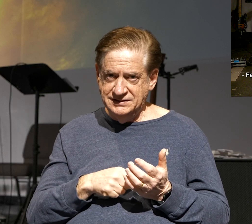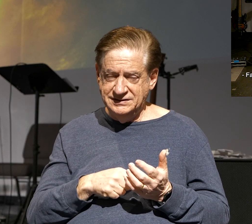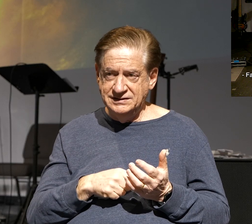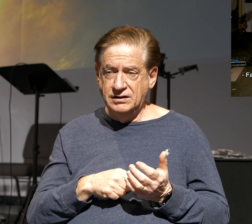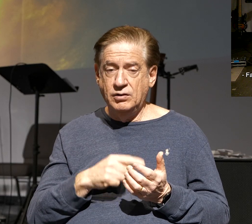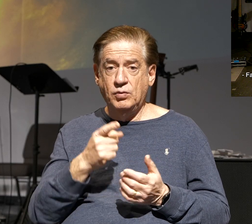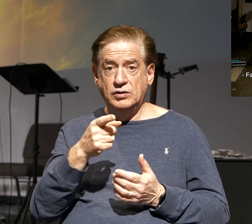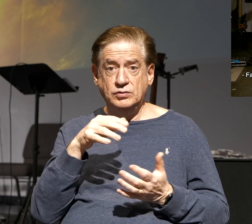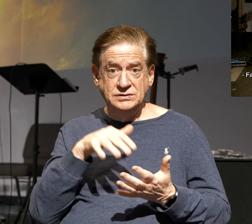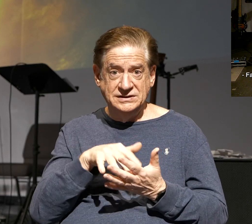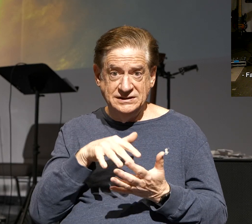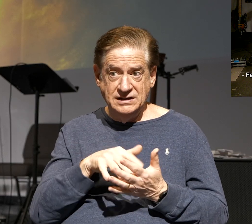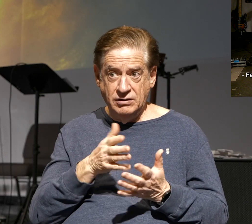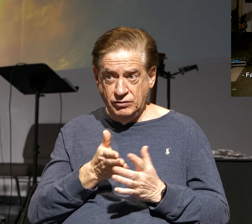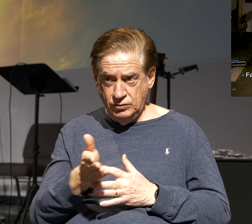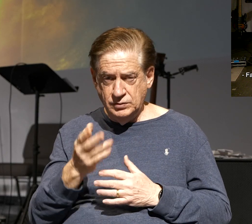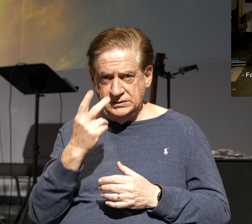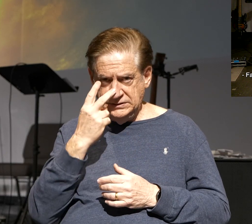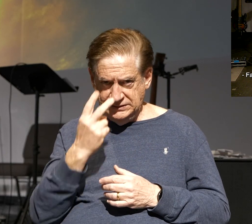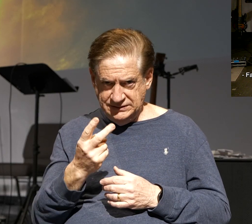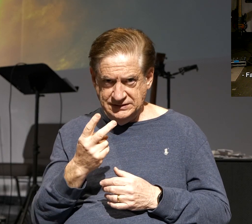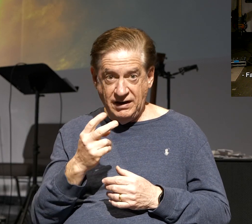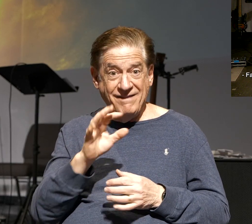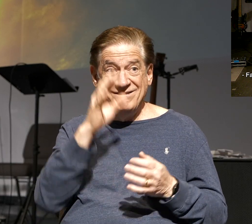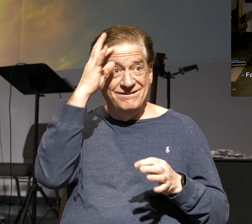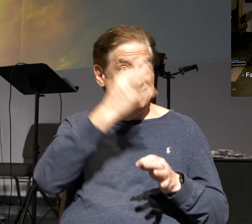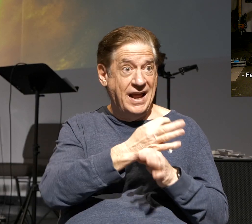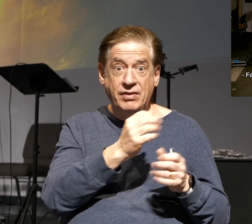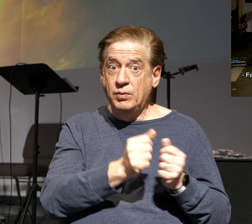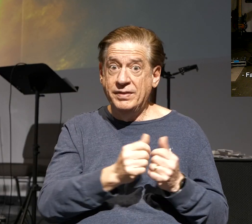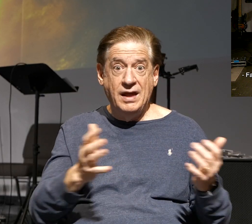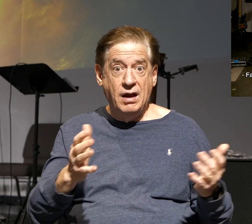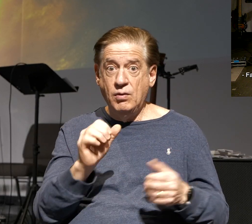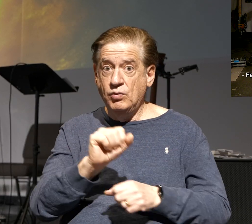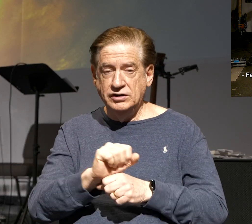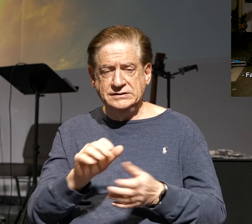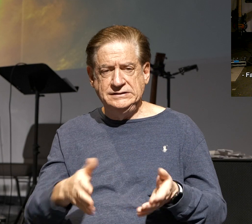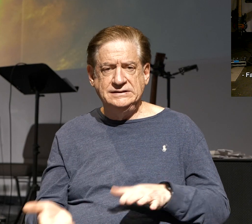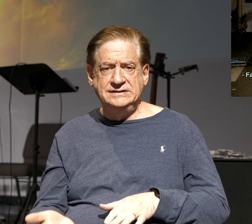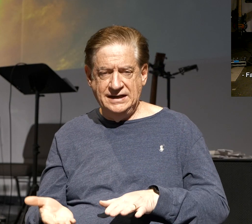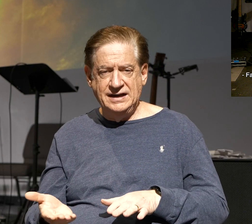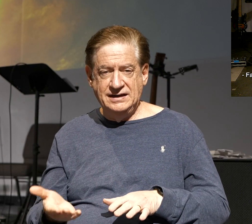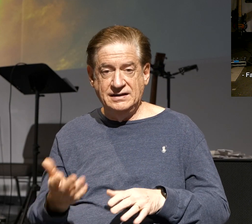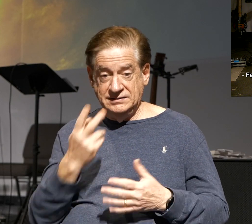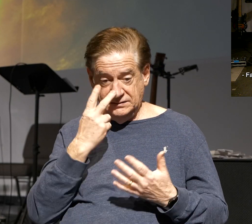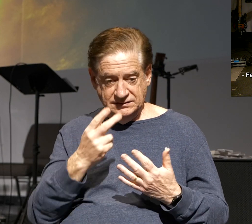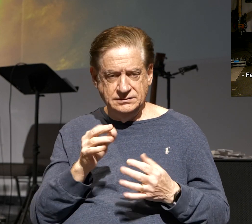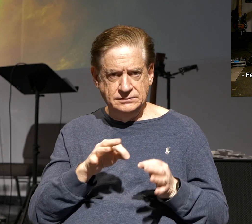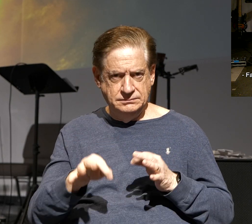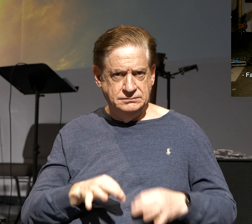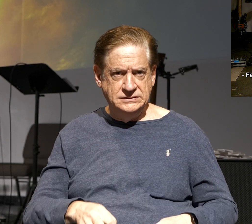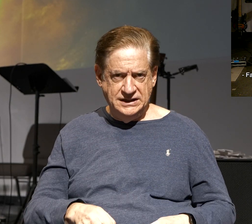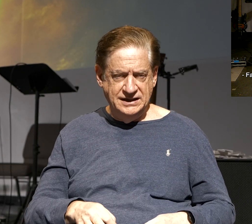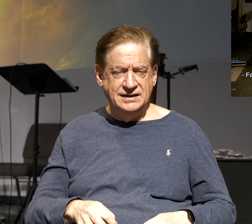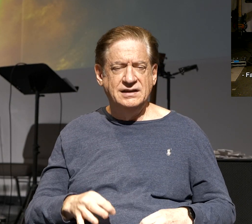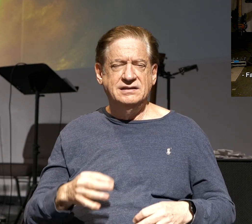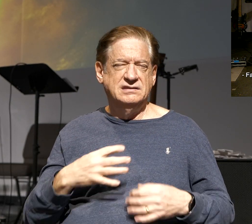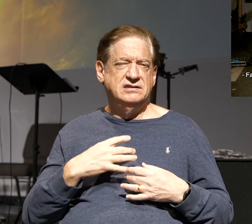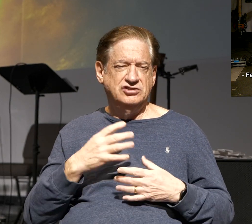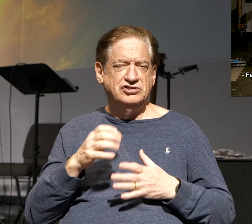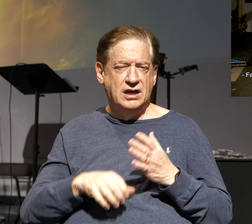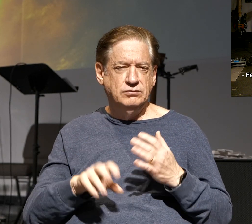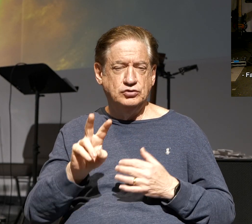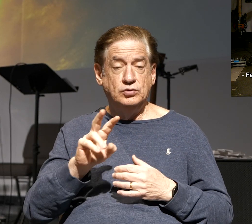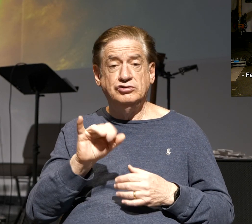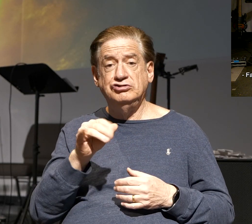And when you study through that, you'll see all three of these things as he explains that in James chapter 2. In fact, he says something quite interesting there.